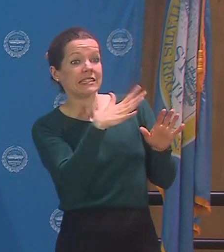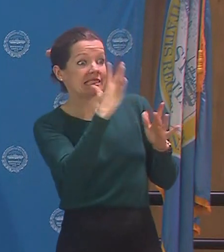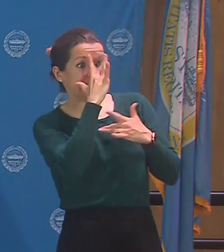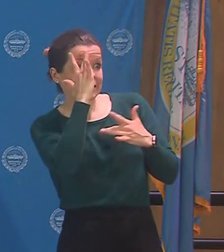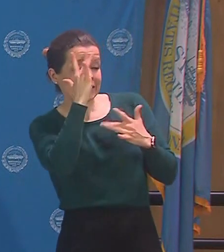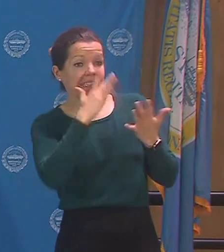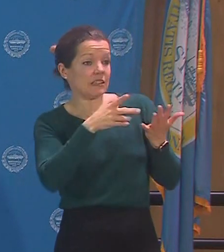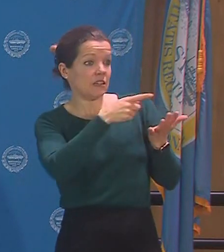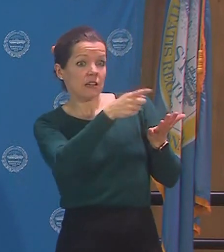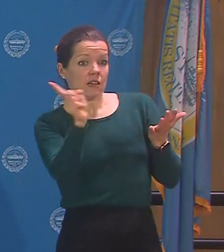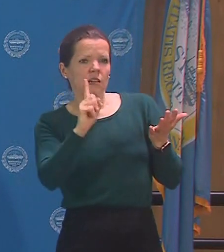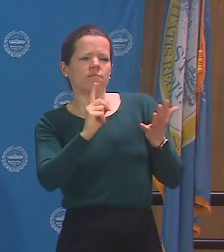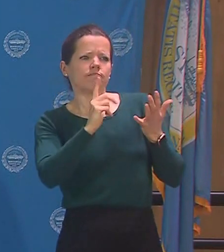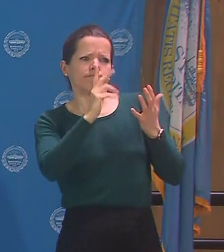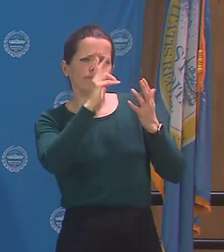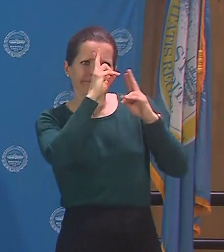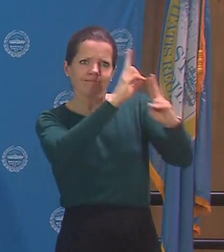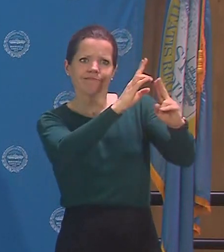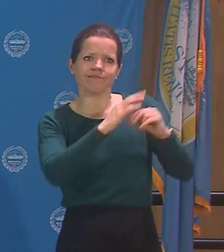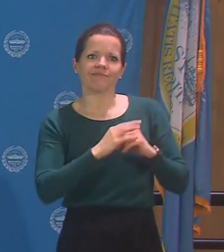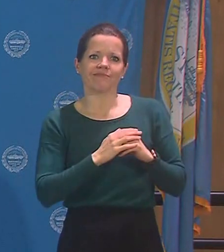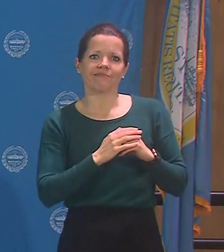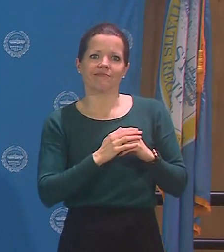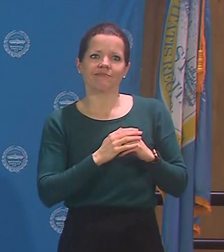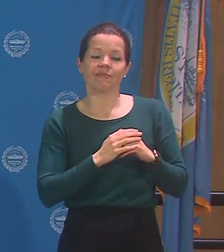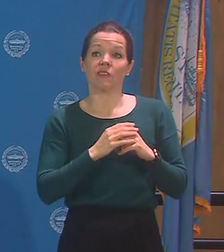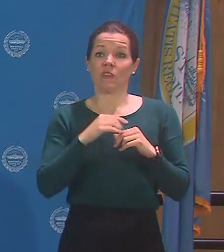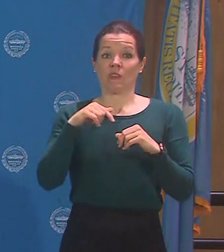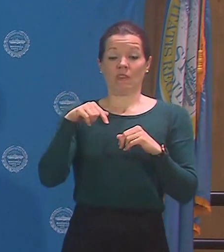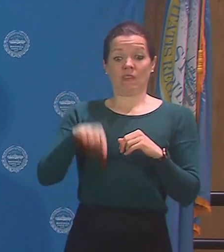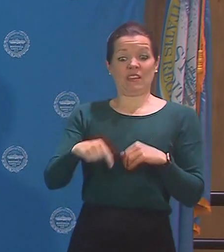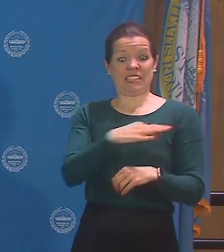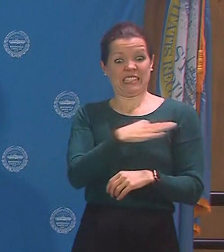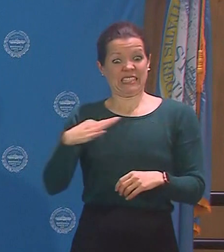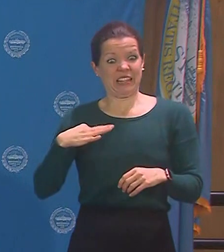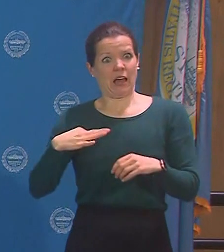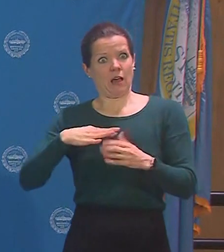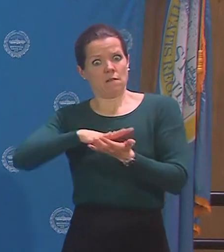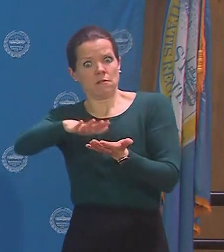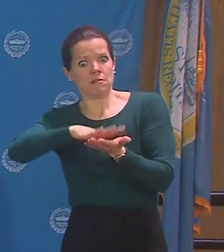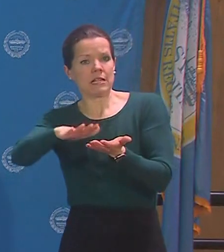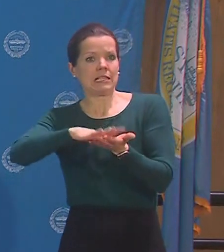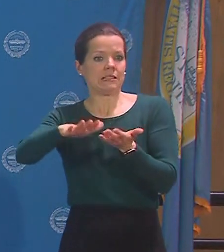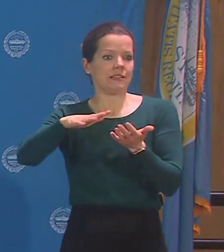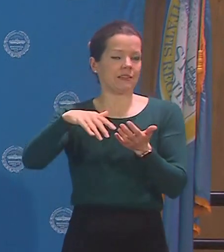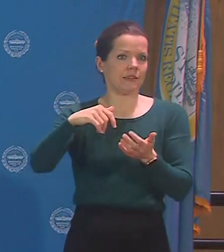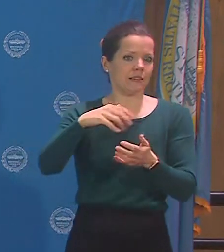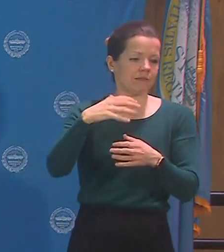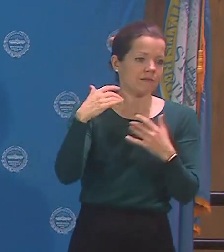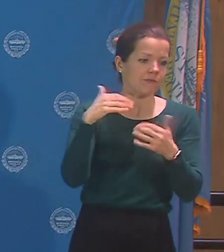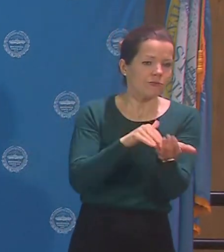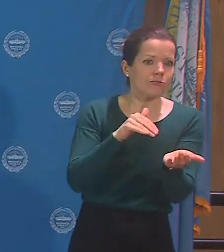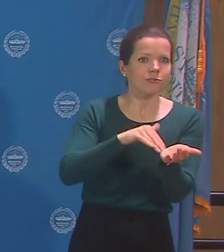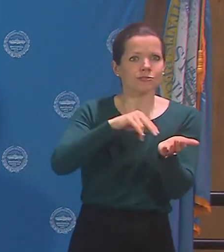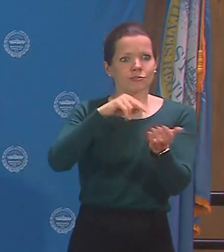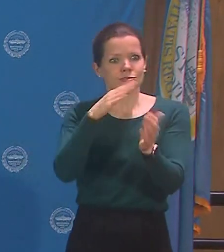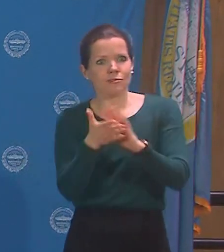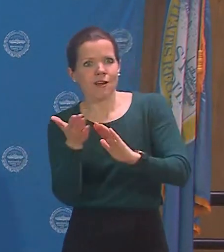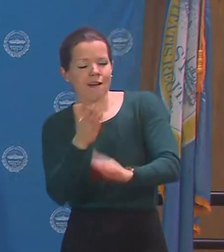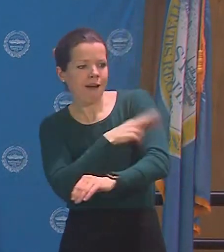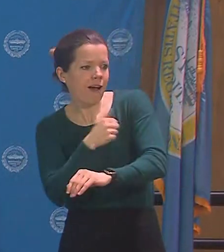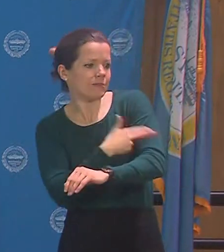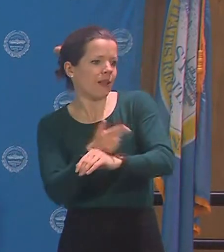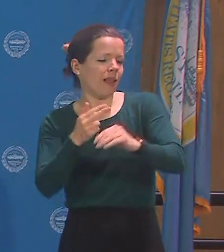who is protecting others and keeping our city running during this very difficult time. So we're asking you to join us in standing together